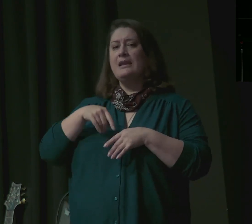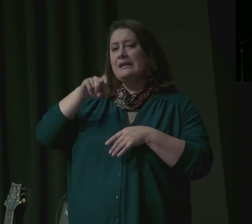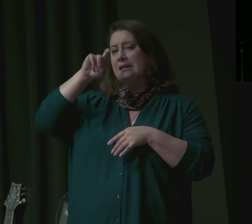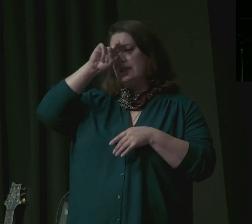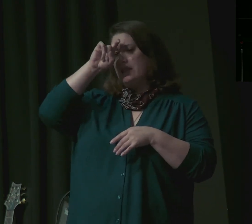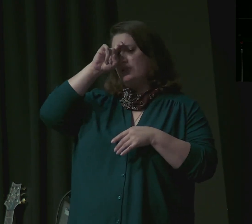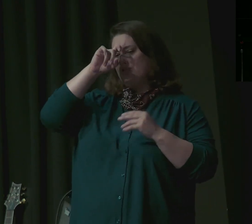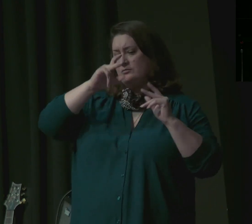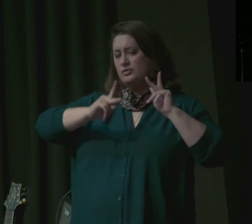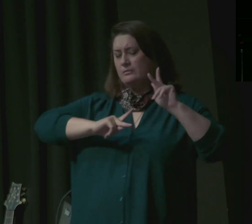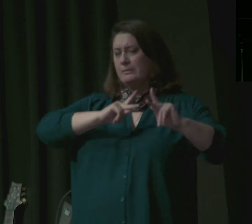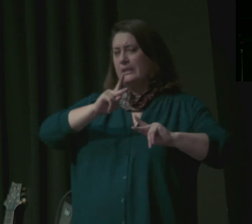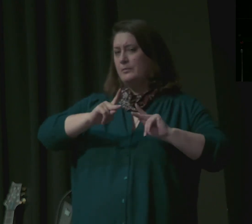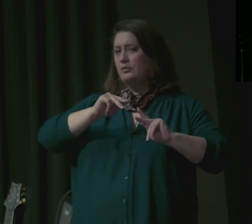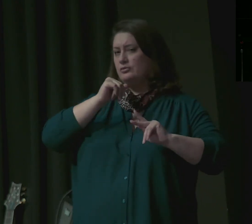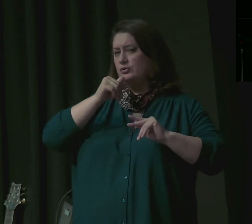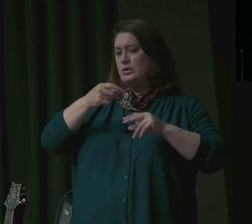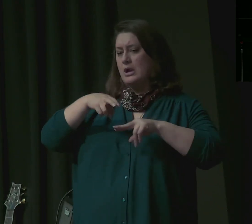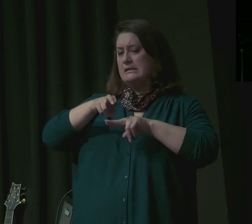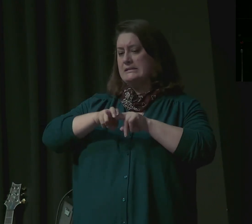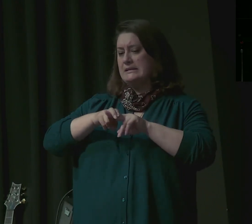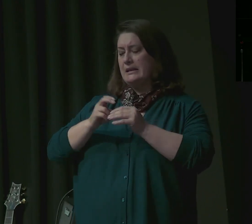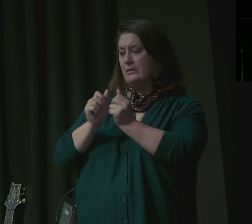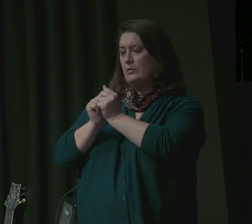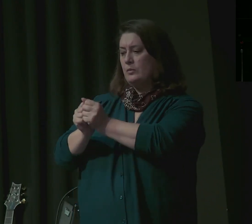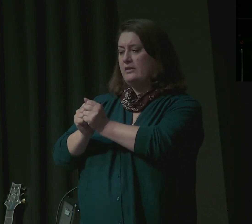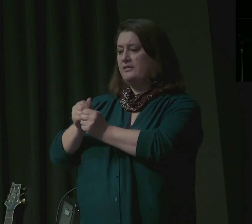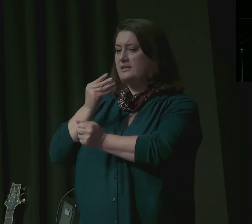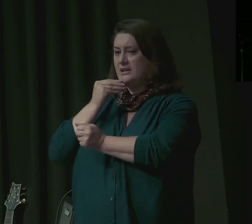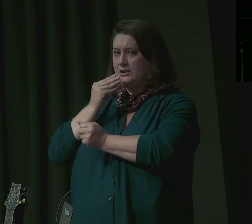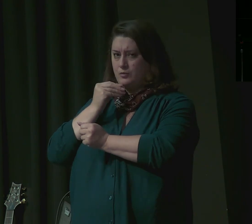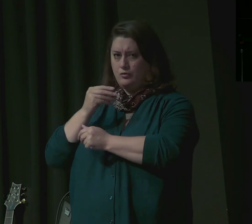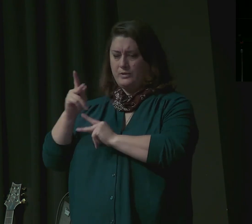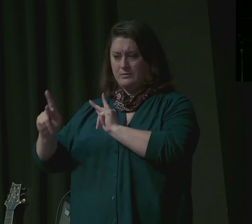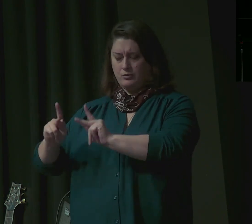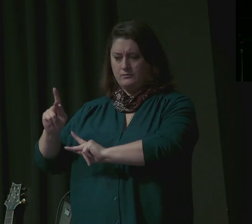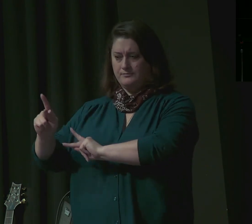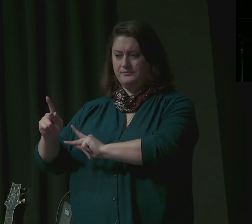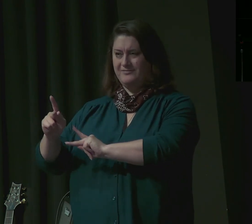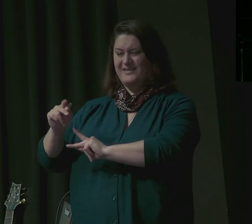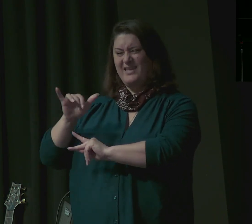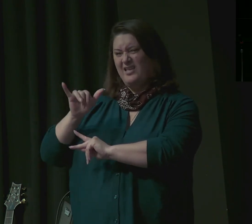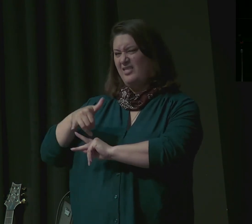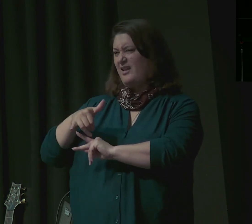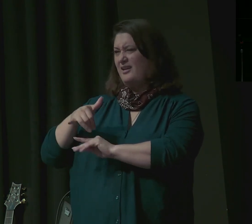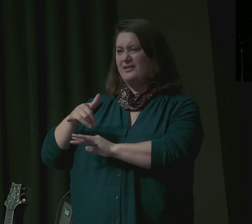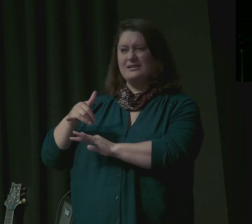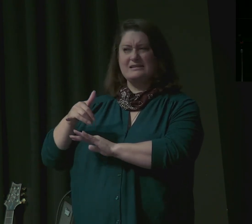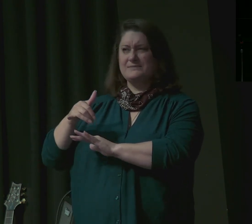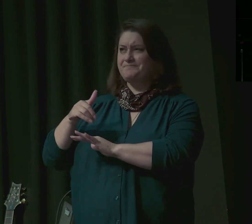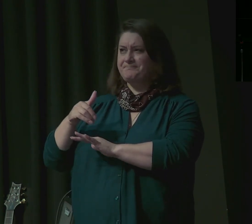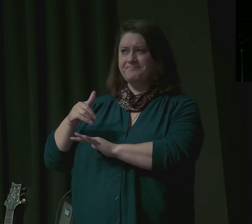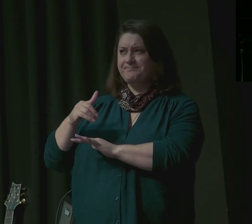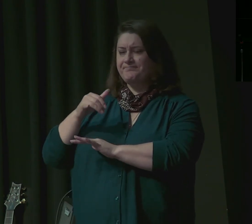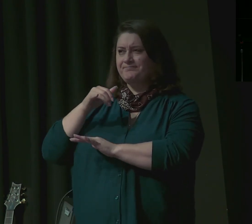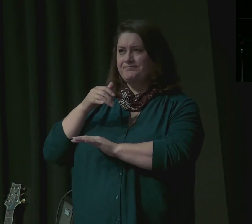with the Hebrews, for this was an abomination partly because they are not Egyptian but also because